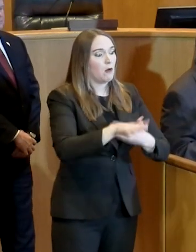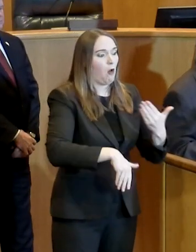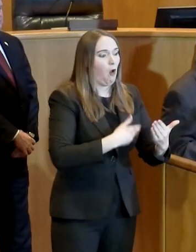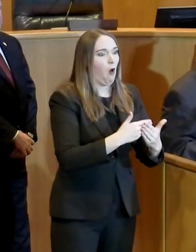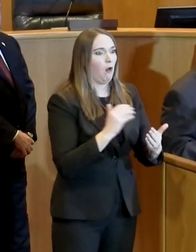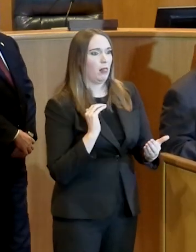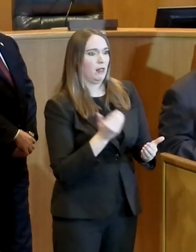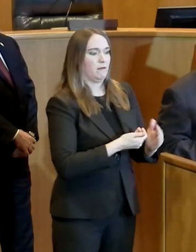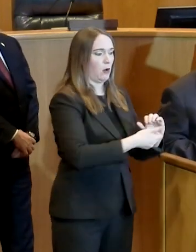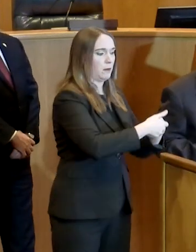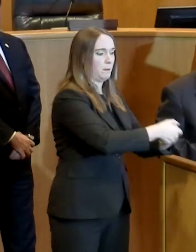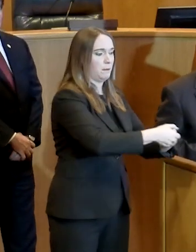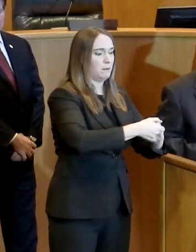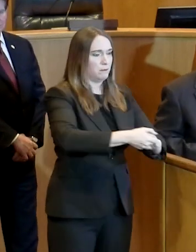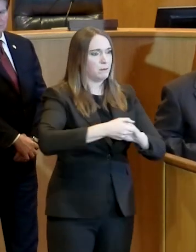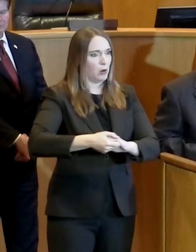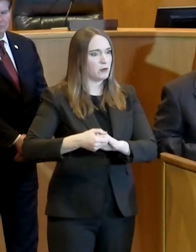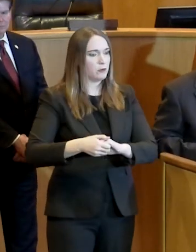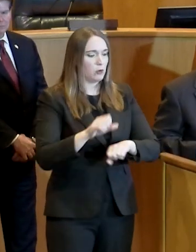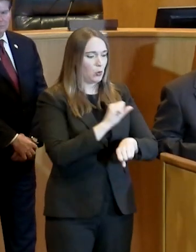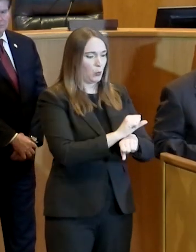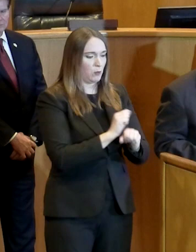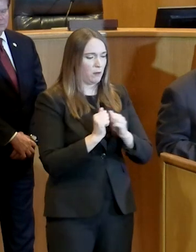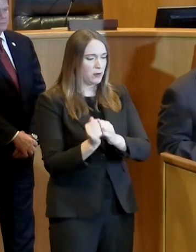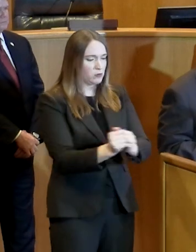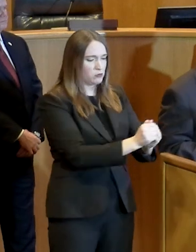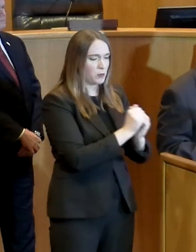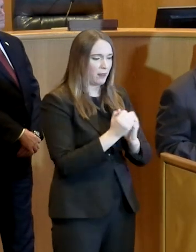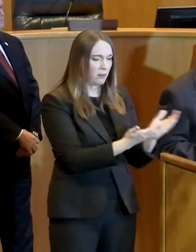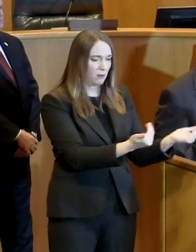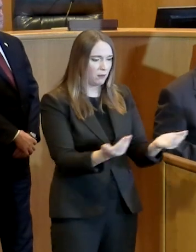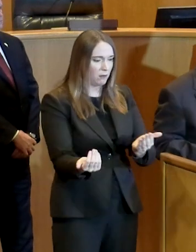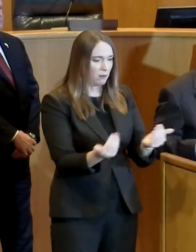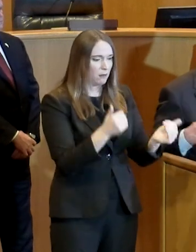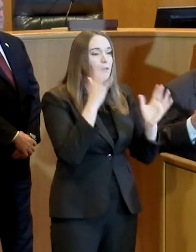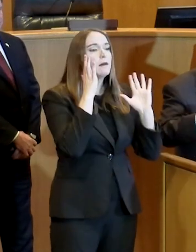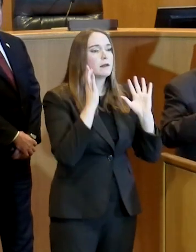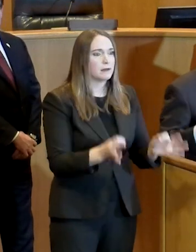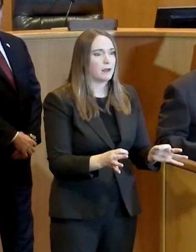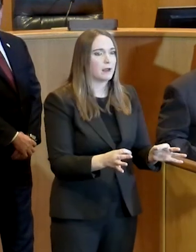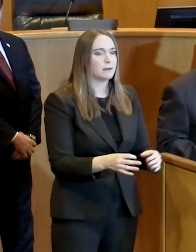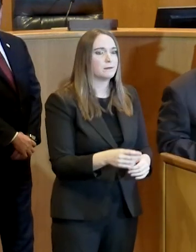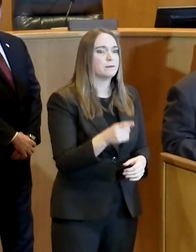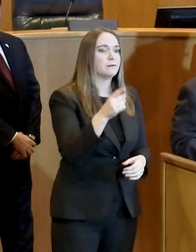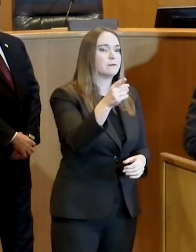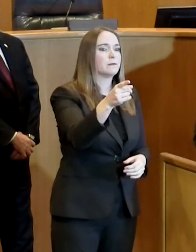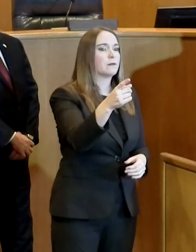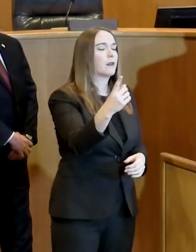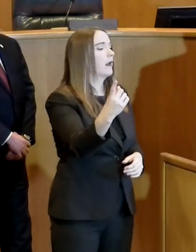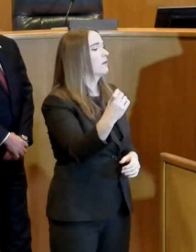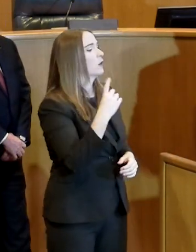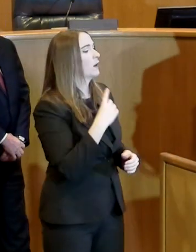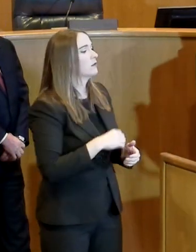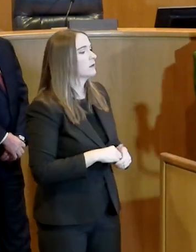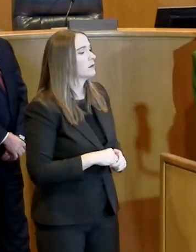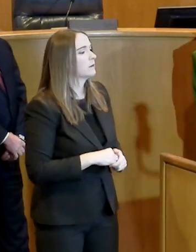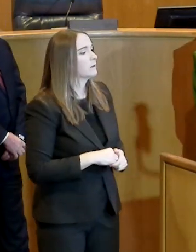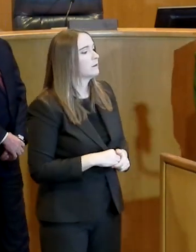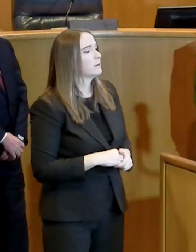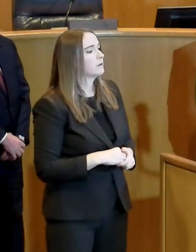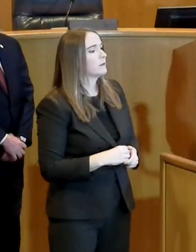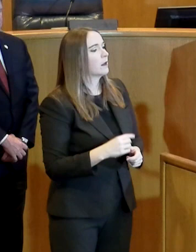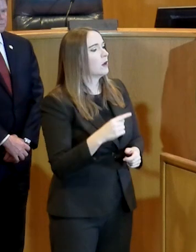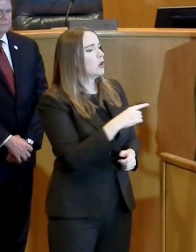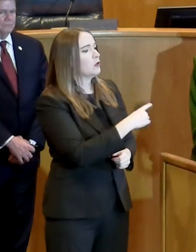are a part of the decision and have an opportunity to give us input on the deal. Mayor, I have a question for you. You talked about this being